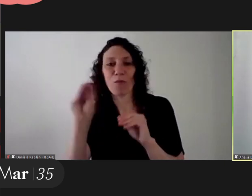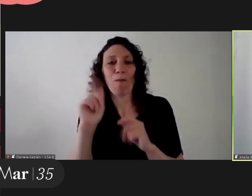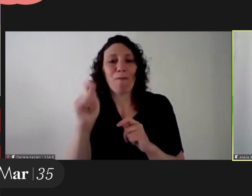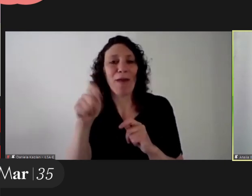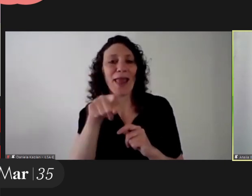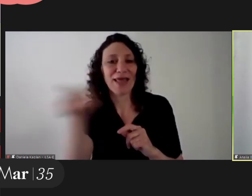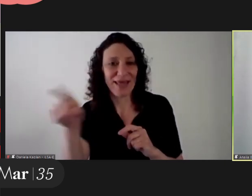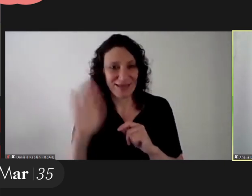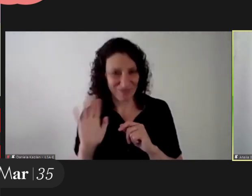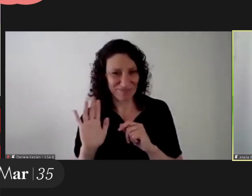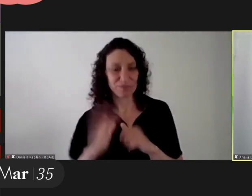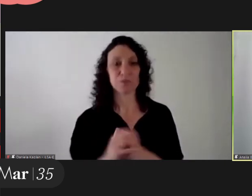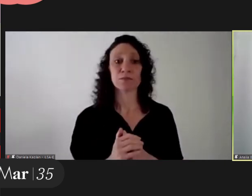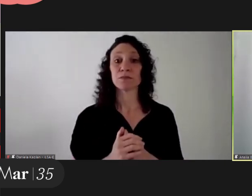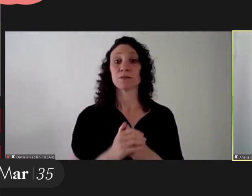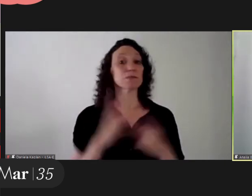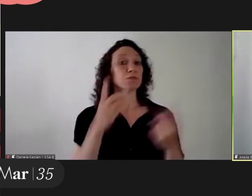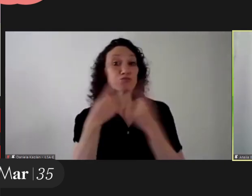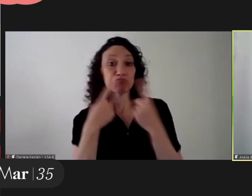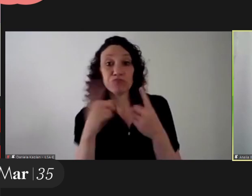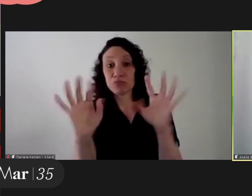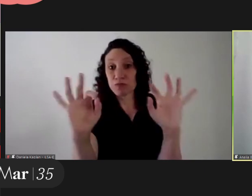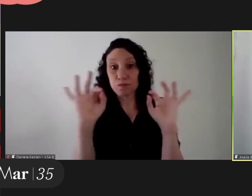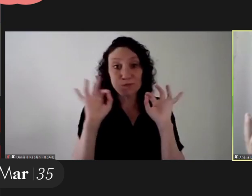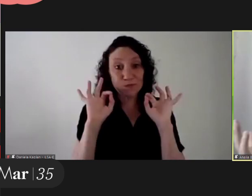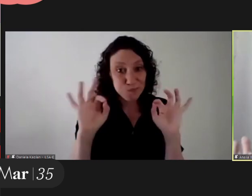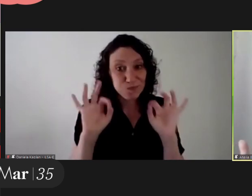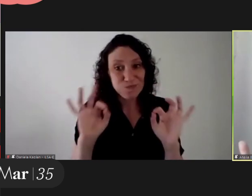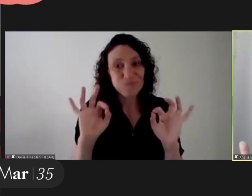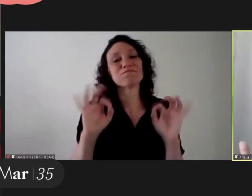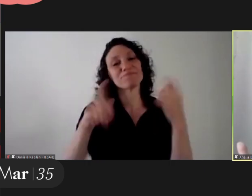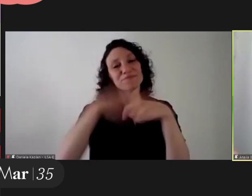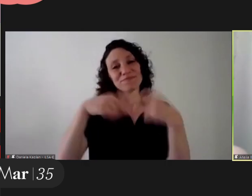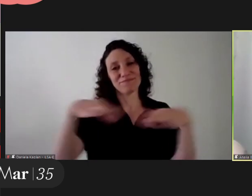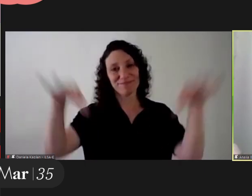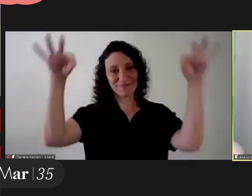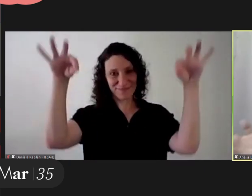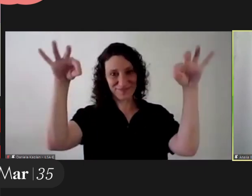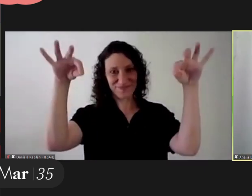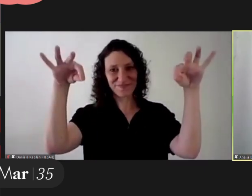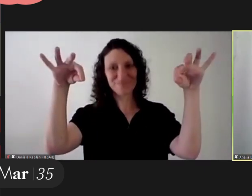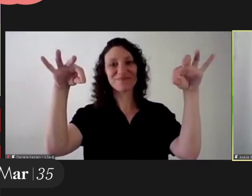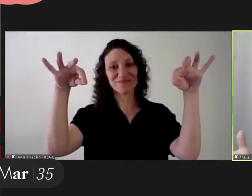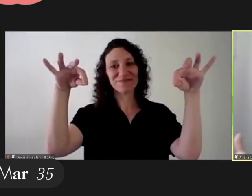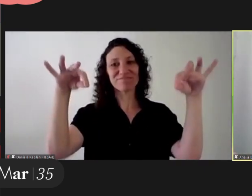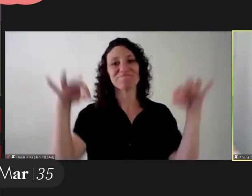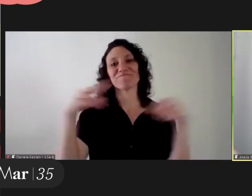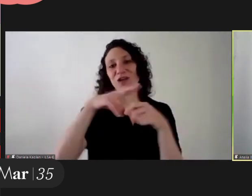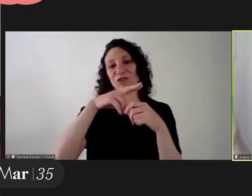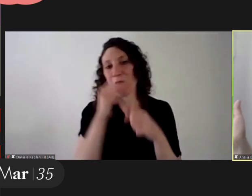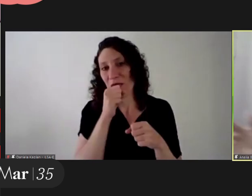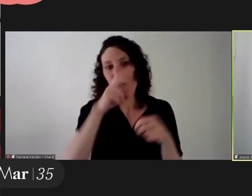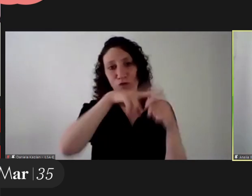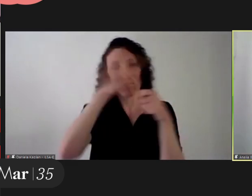you write that name so that you can um target your question and then we will do like a